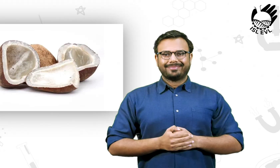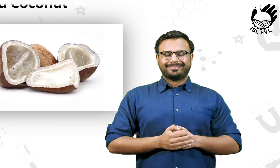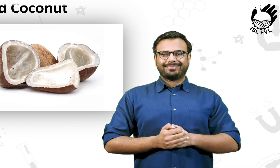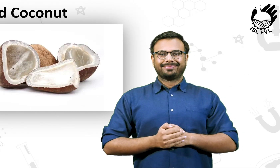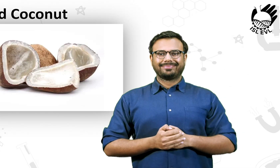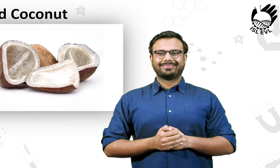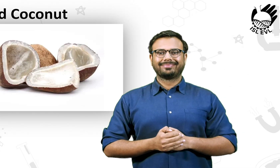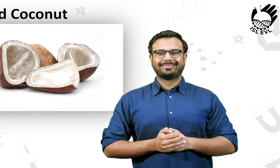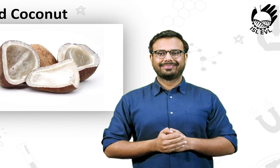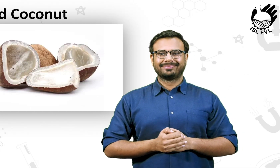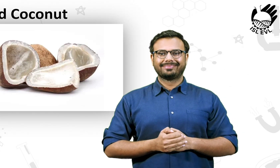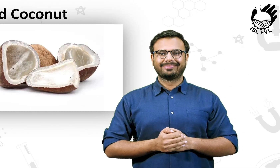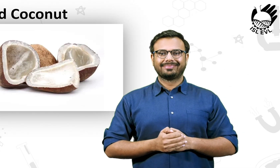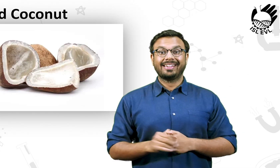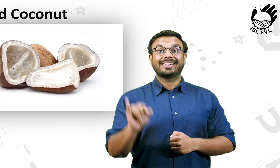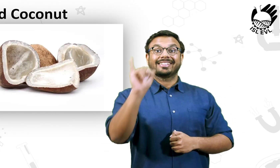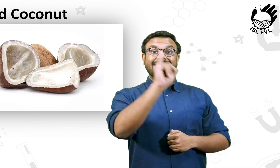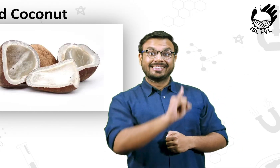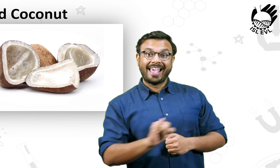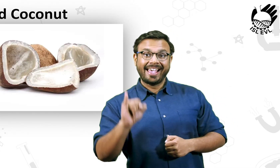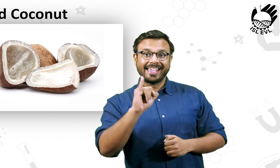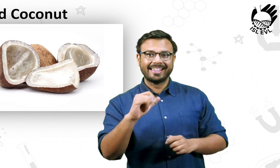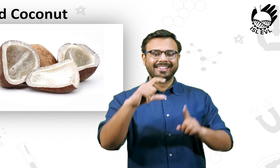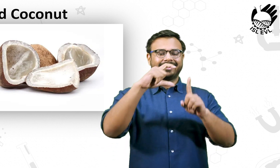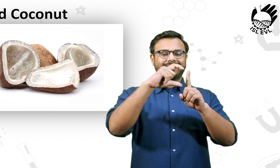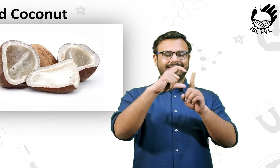Number 6 is the Dried Coconut.